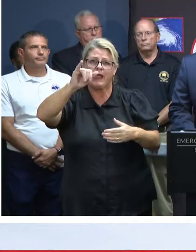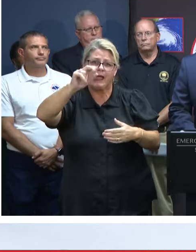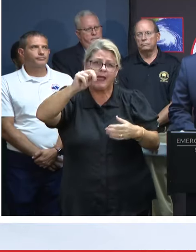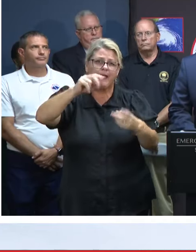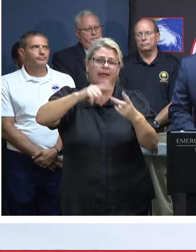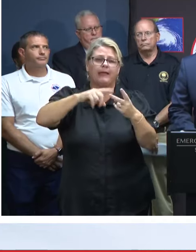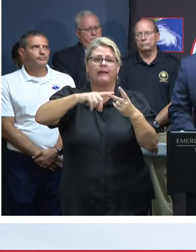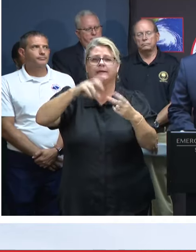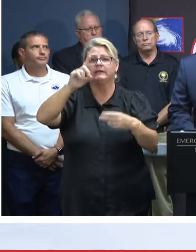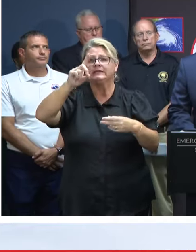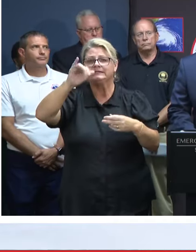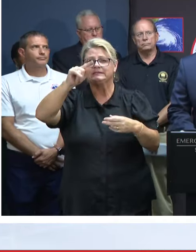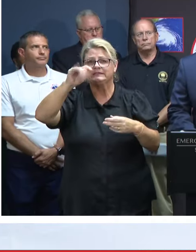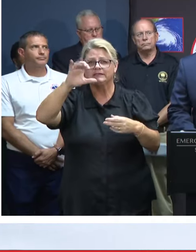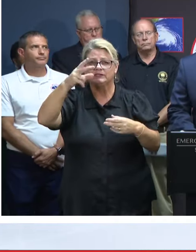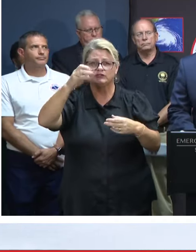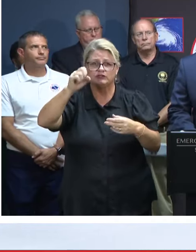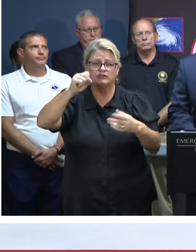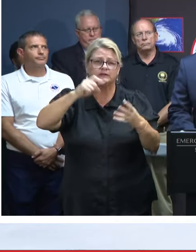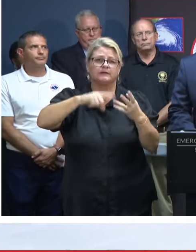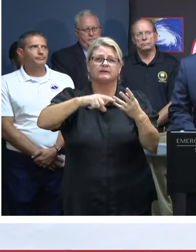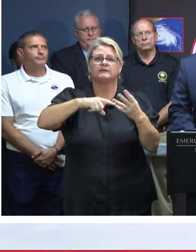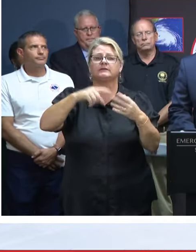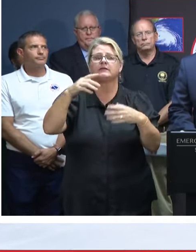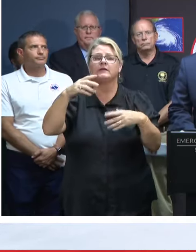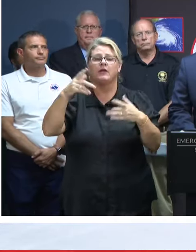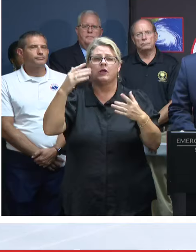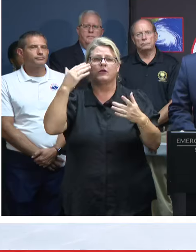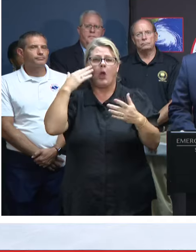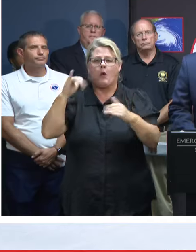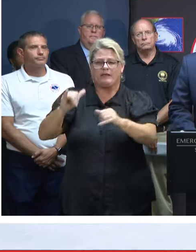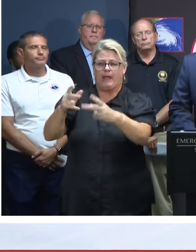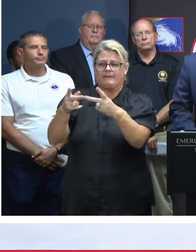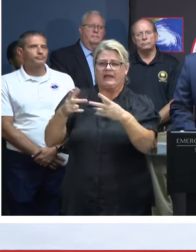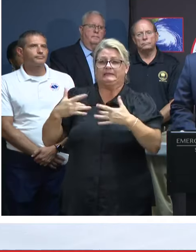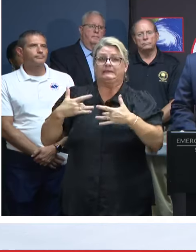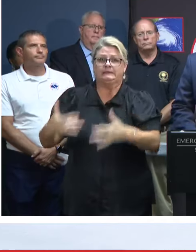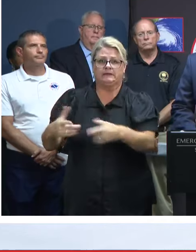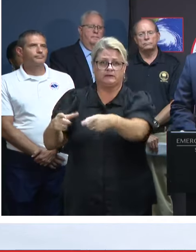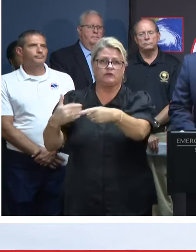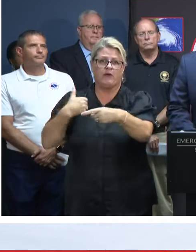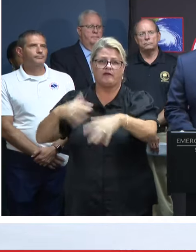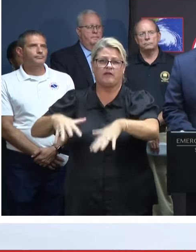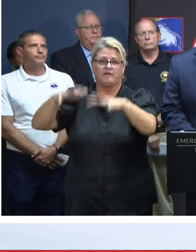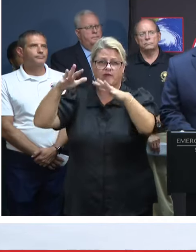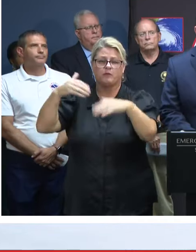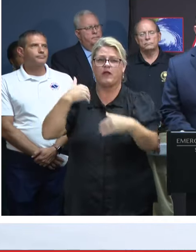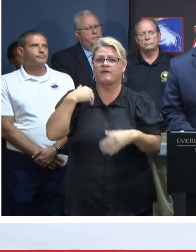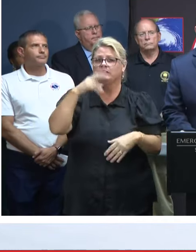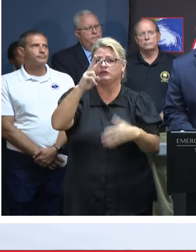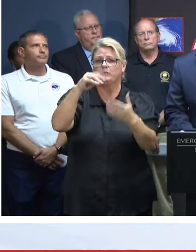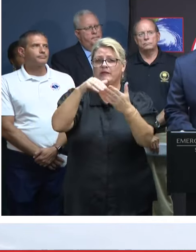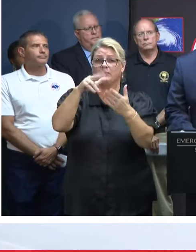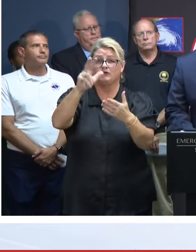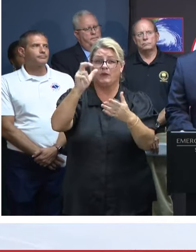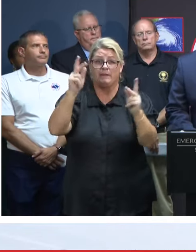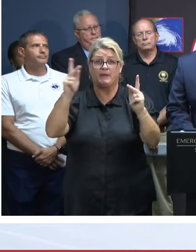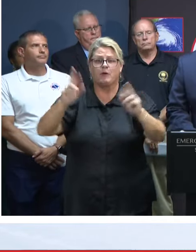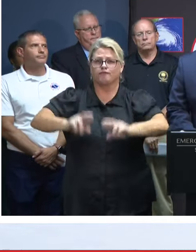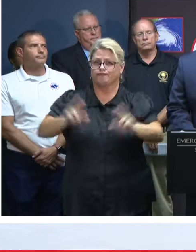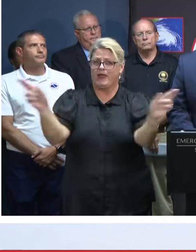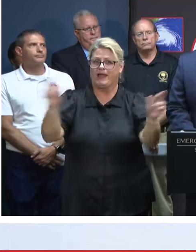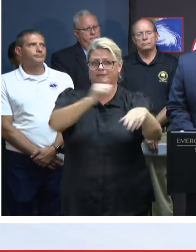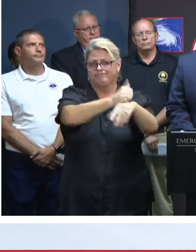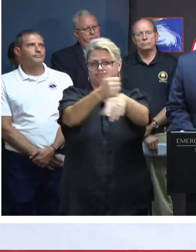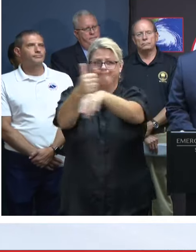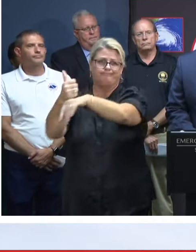inlets, things that we know where we have drainage hotspots to be ready for this storm. We have over 2,300 personnel mobilized and ready to